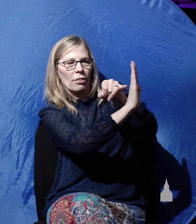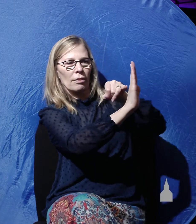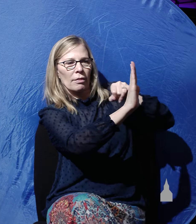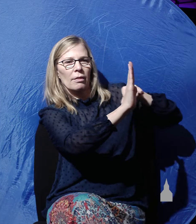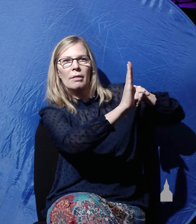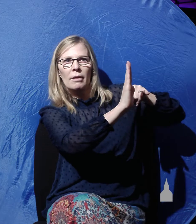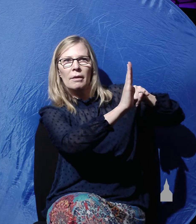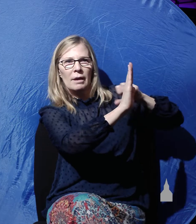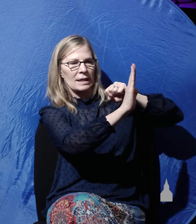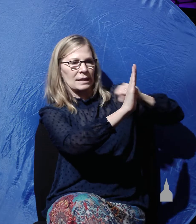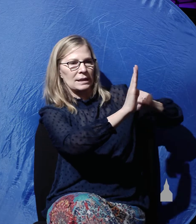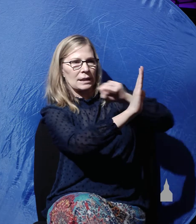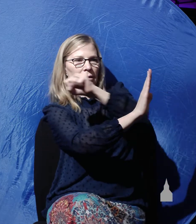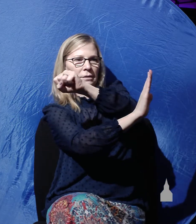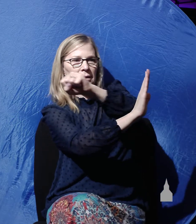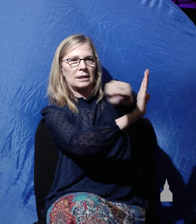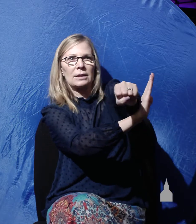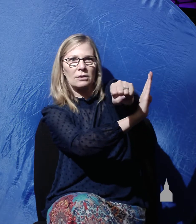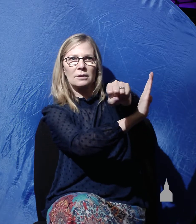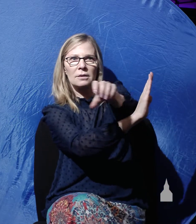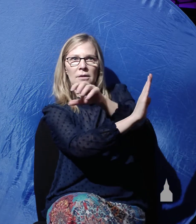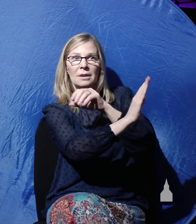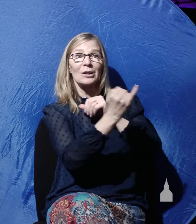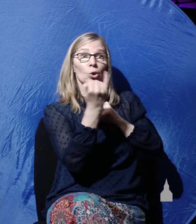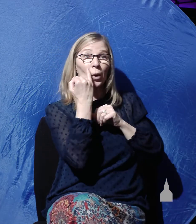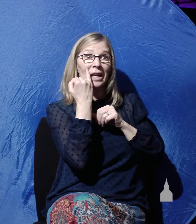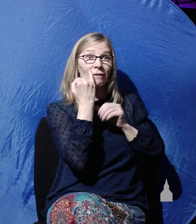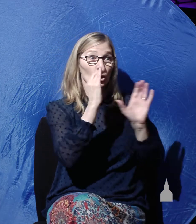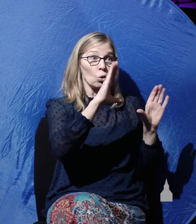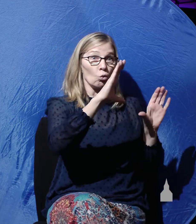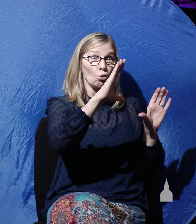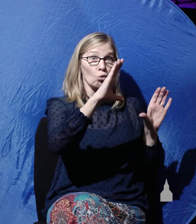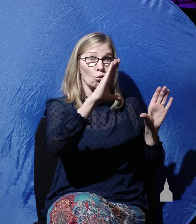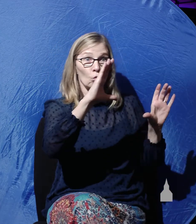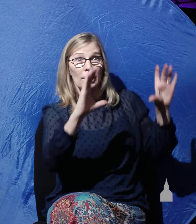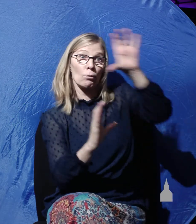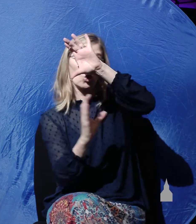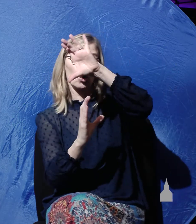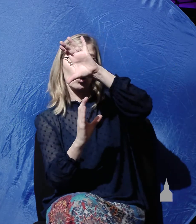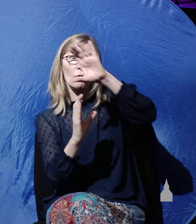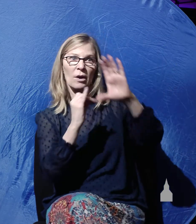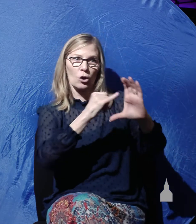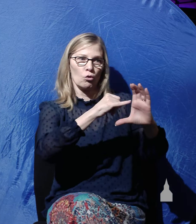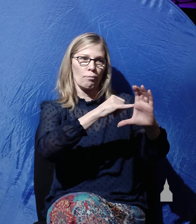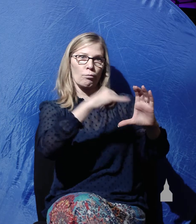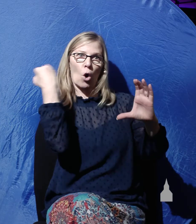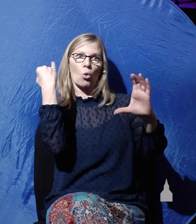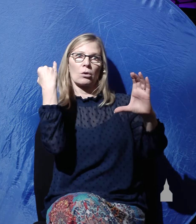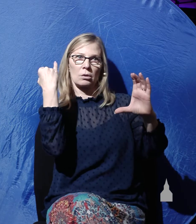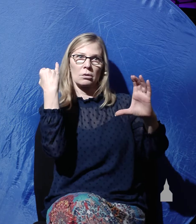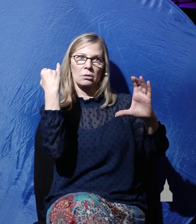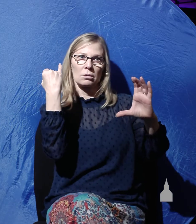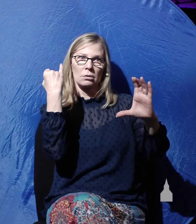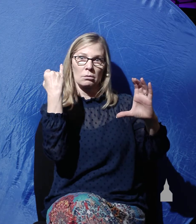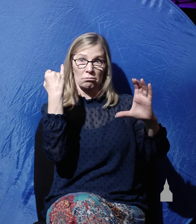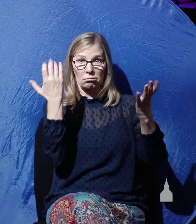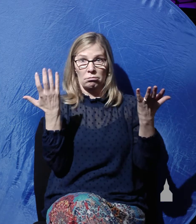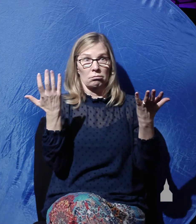at each end. To remove the stone then would mean breaking the seal and as a result, incurring the